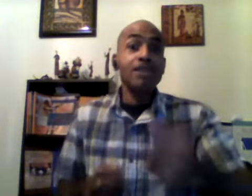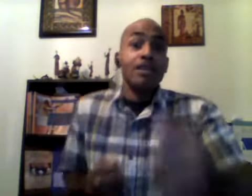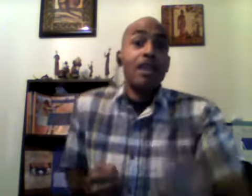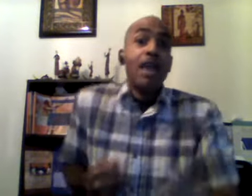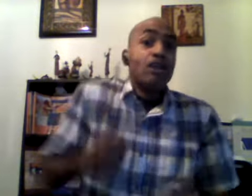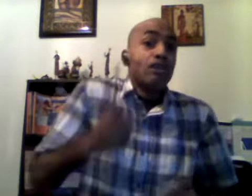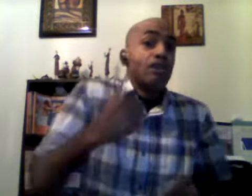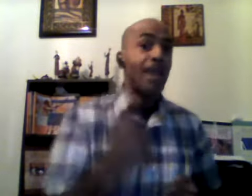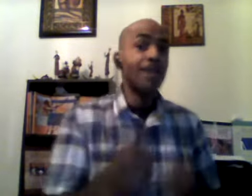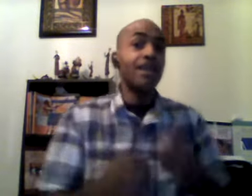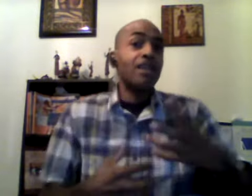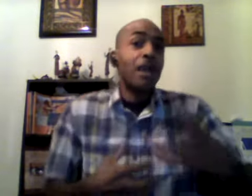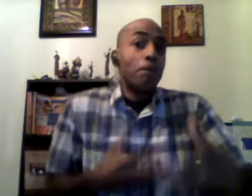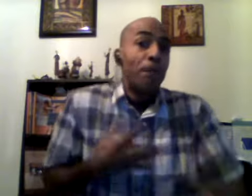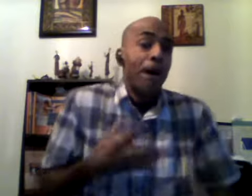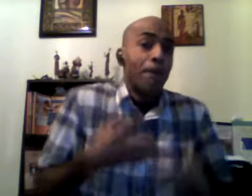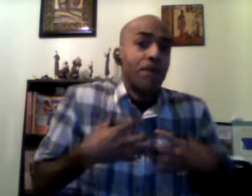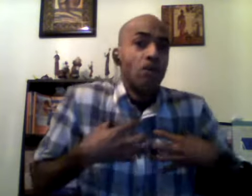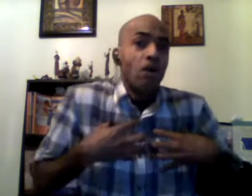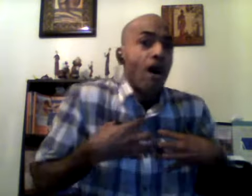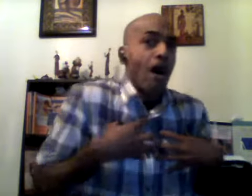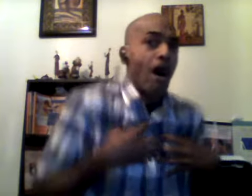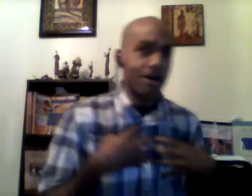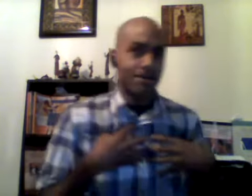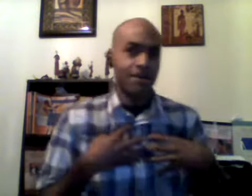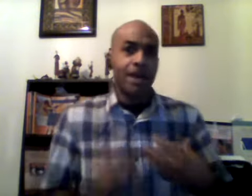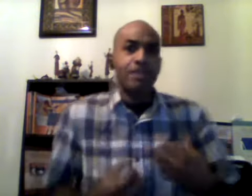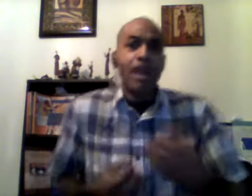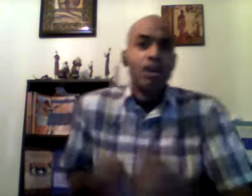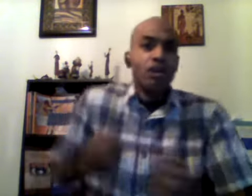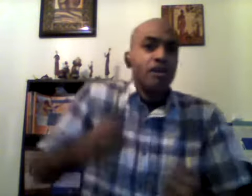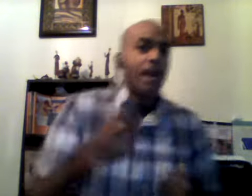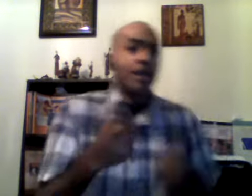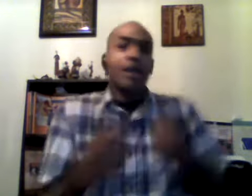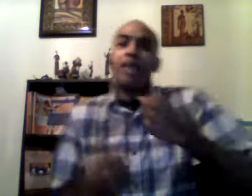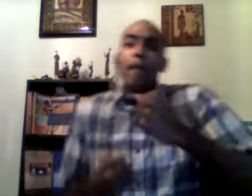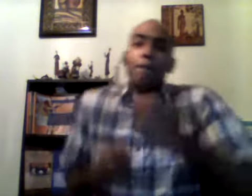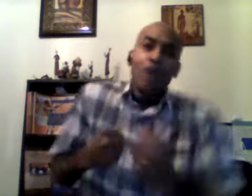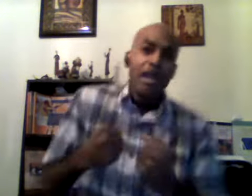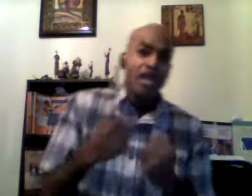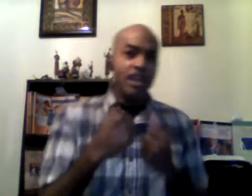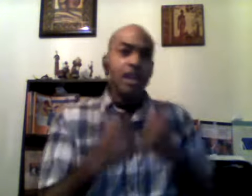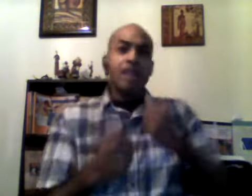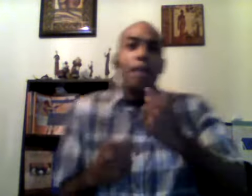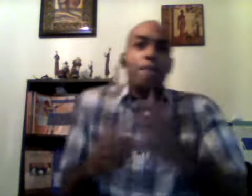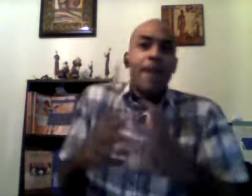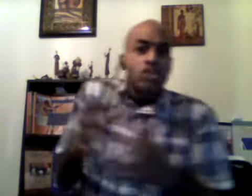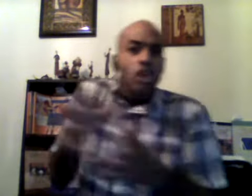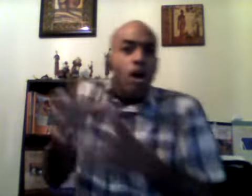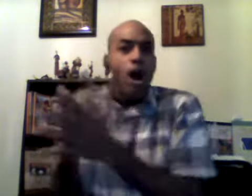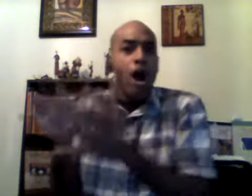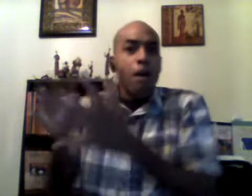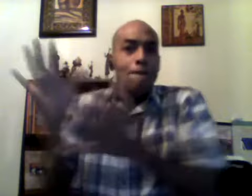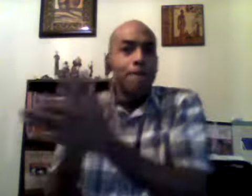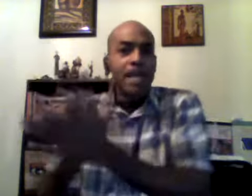they create that pump in your heart they create that breathing that makes your heart beat